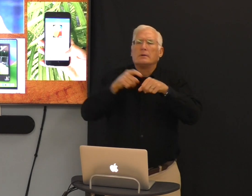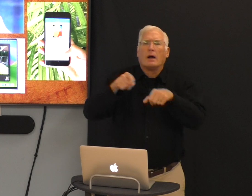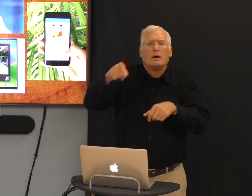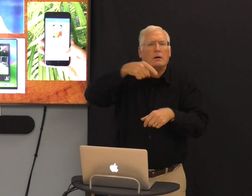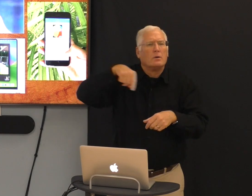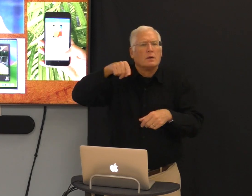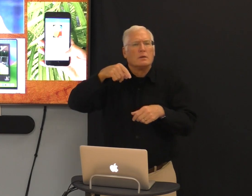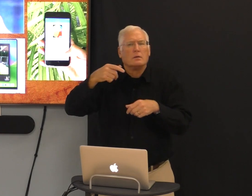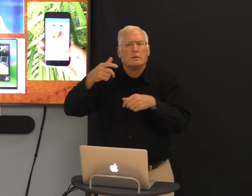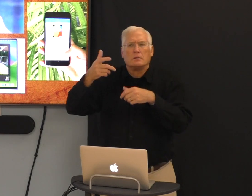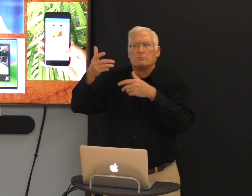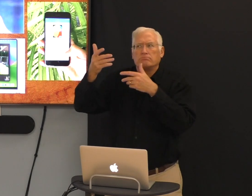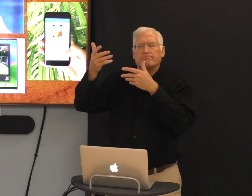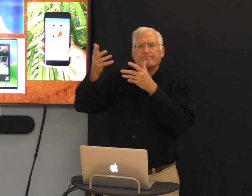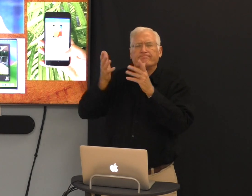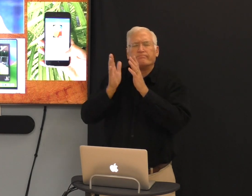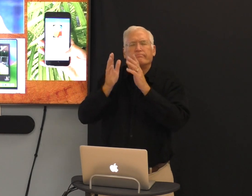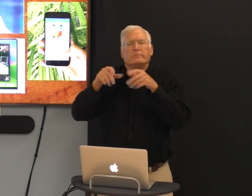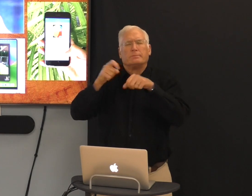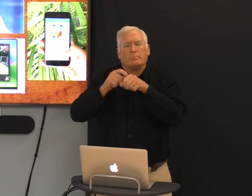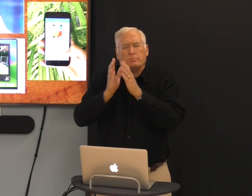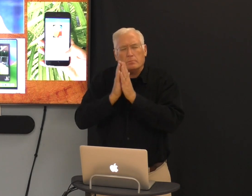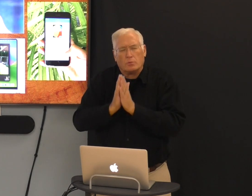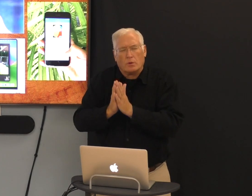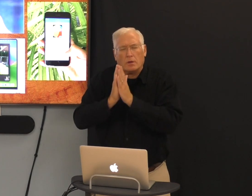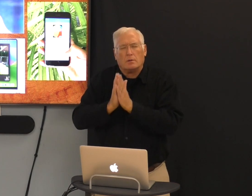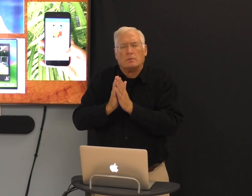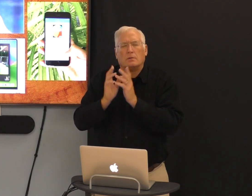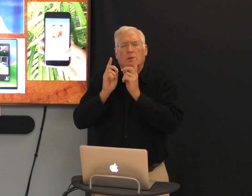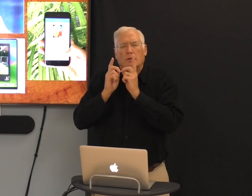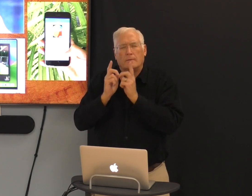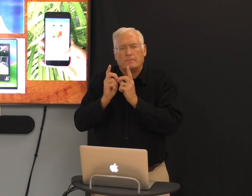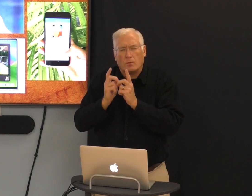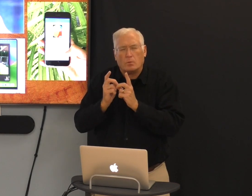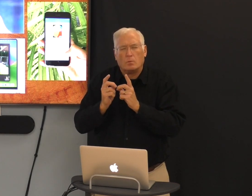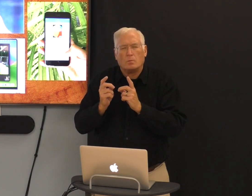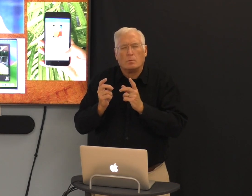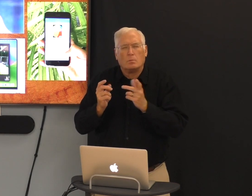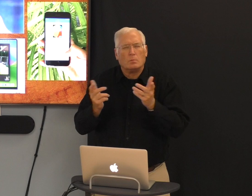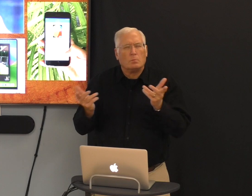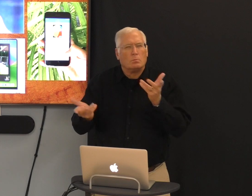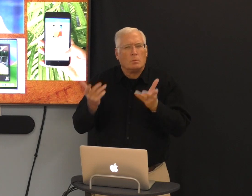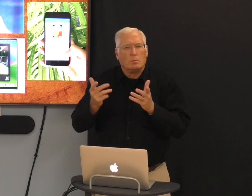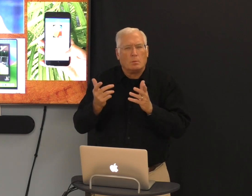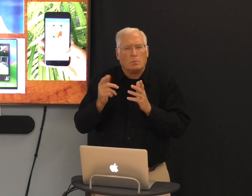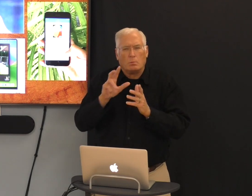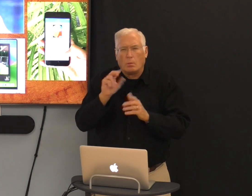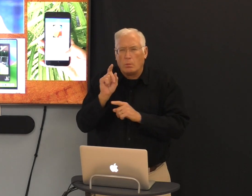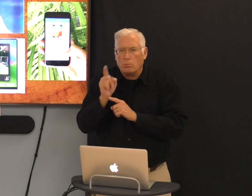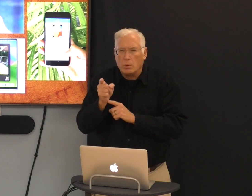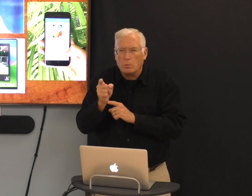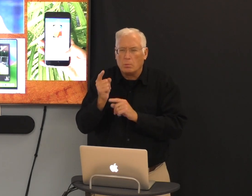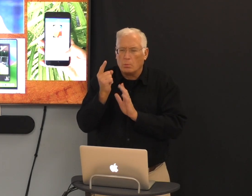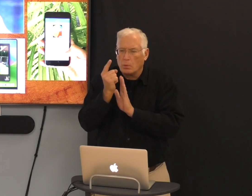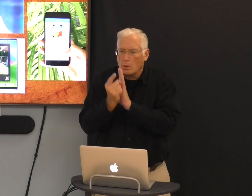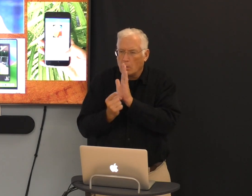So how much time do we spend in prayer, in devotion, 30